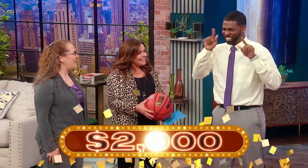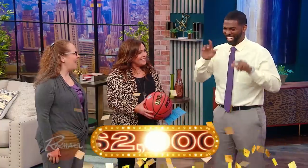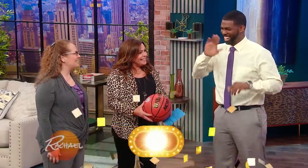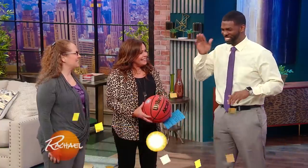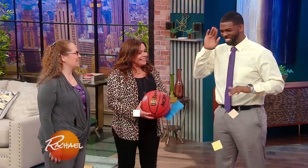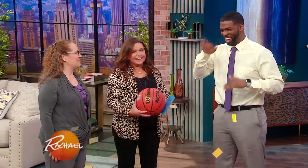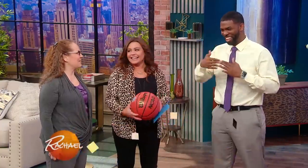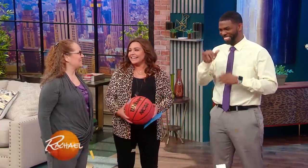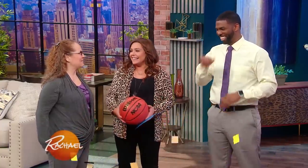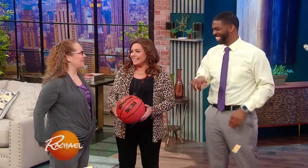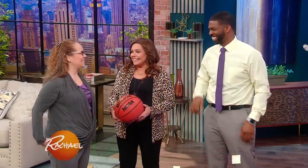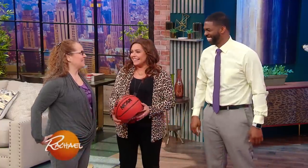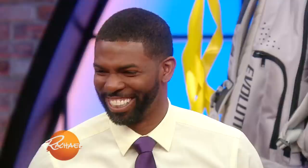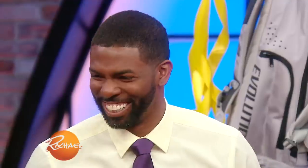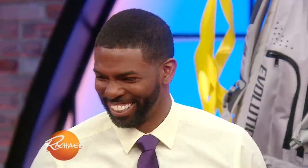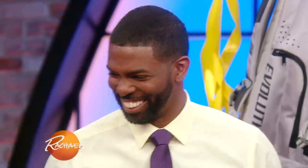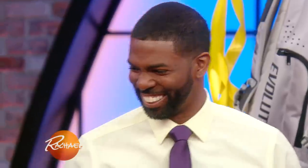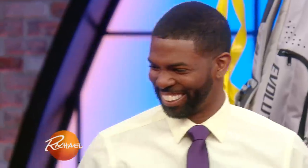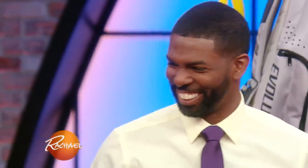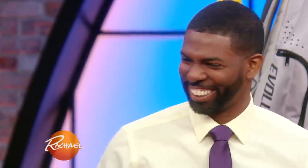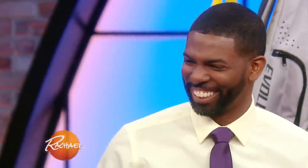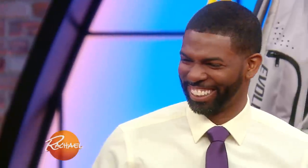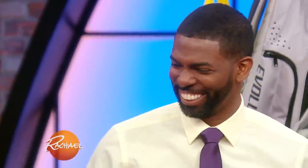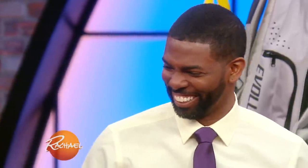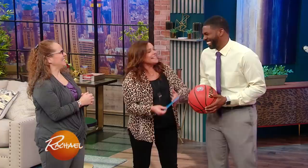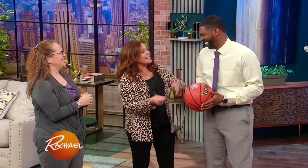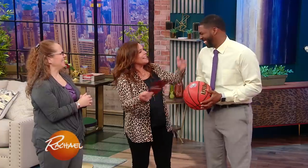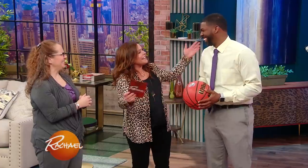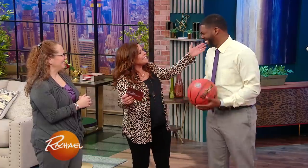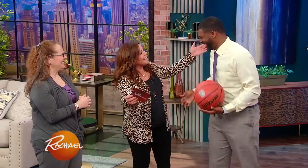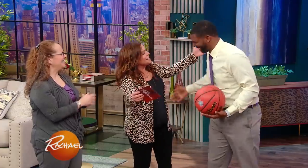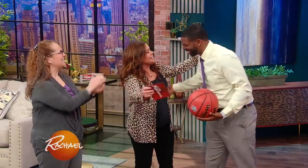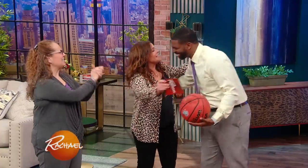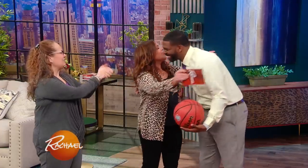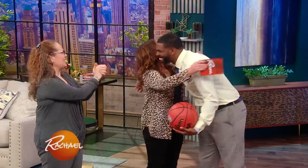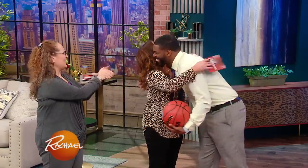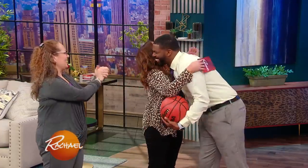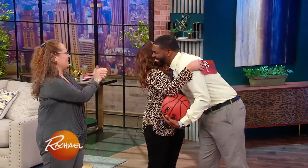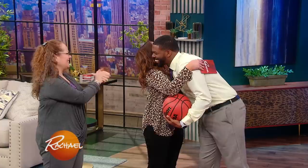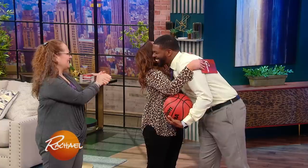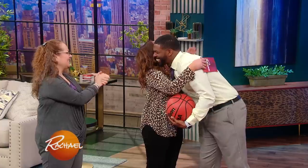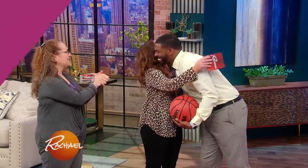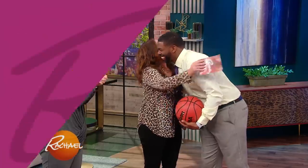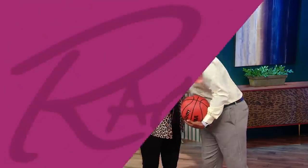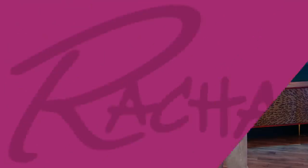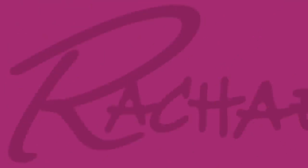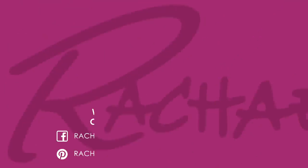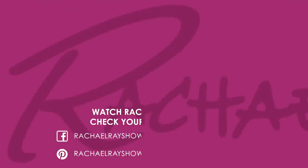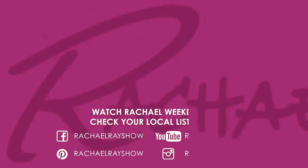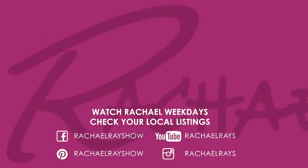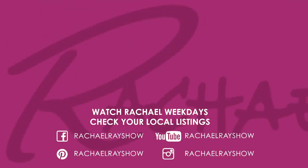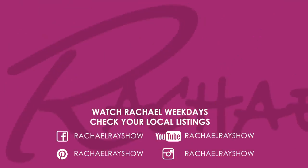Yes, wow, this is a great surprise. I never thought this would happen. Congratulations. Keep doing it.